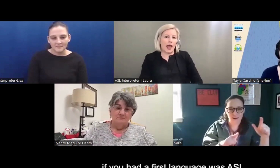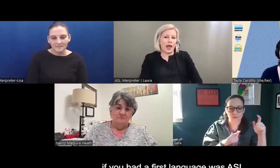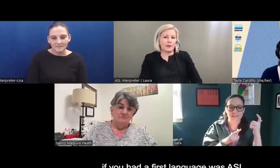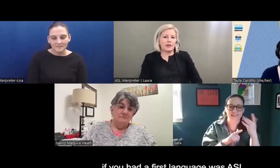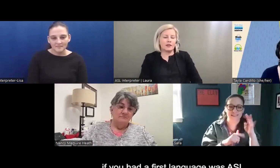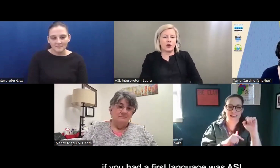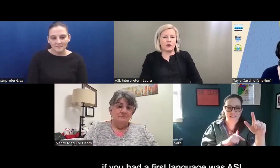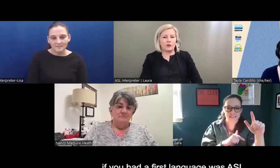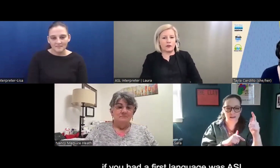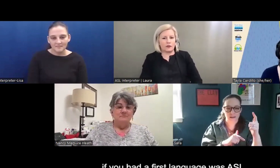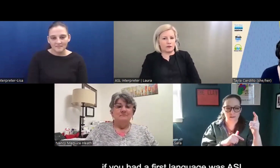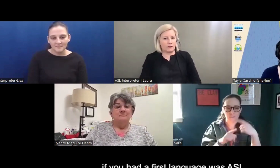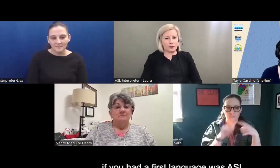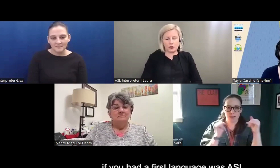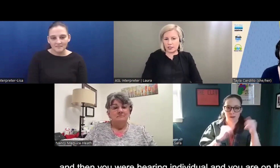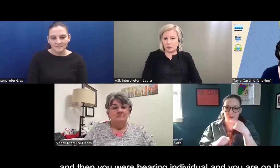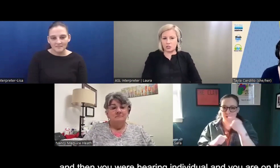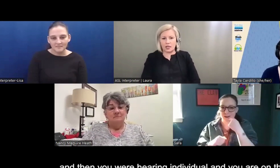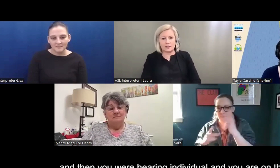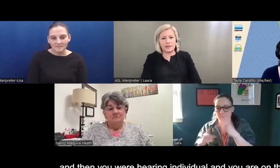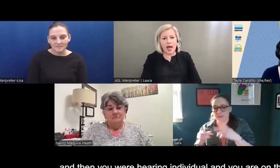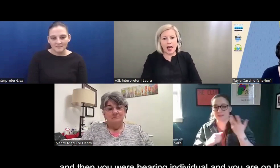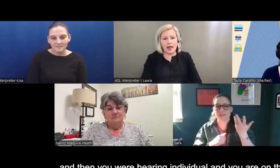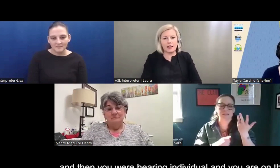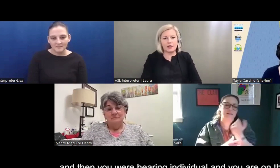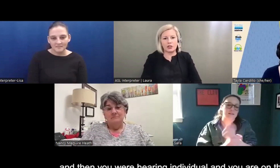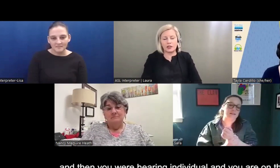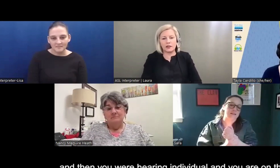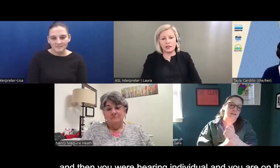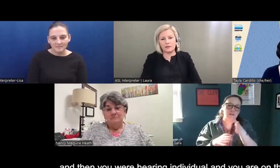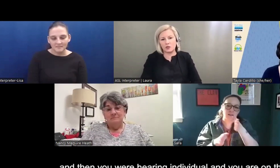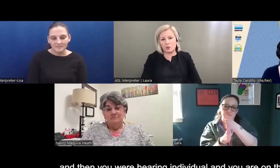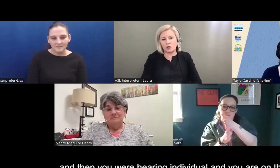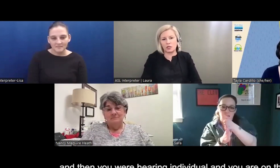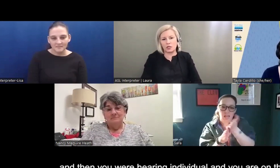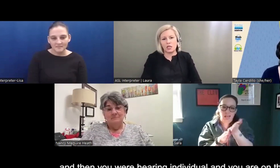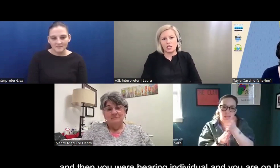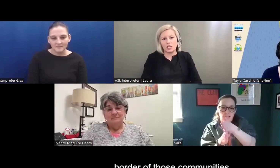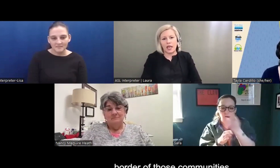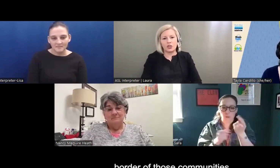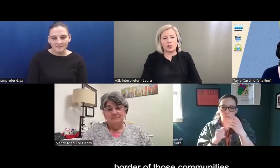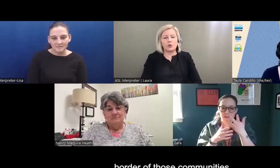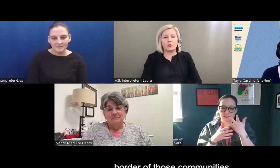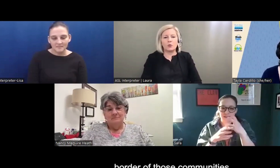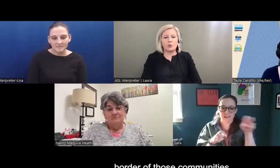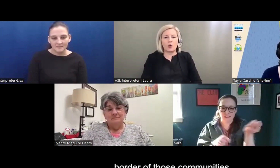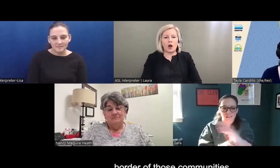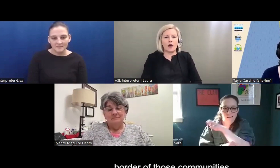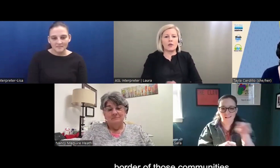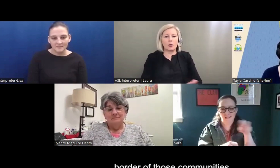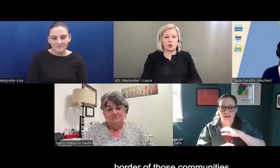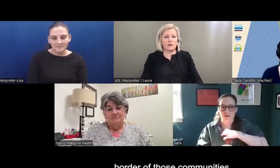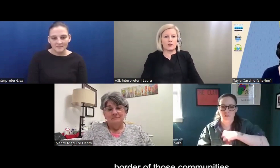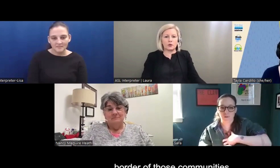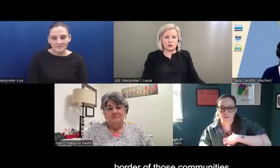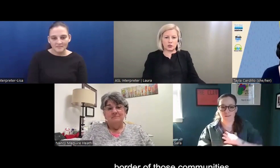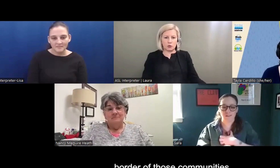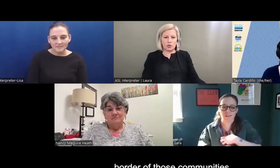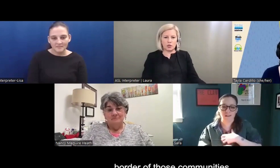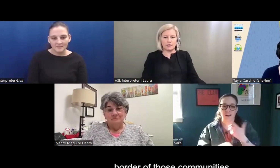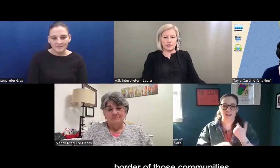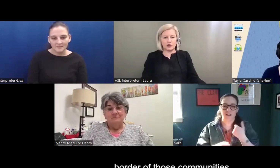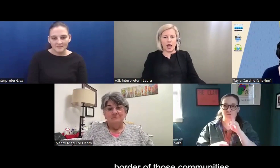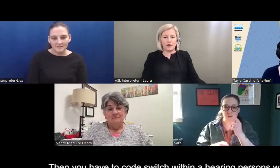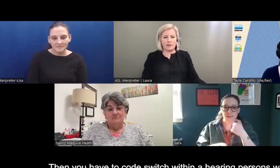thought what happened, you know, if you have first language ASL and you're a hearing individual and, and you're on the border of those